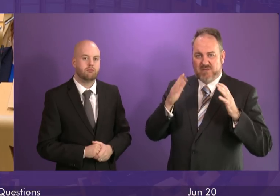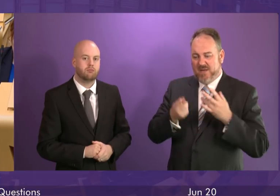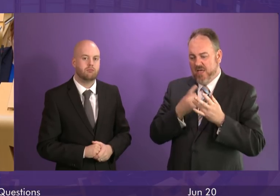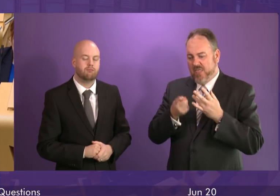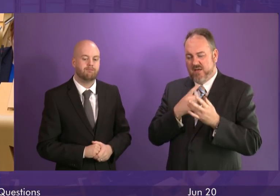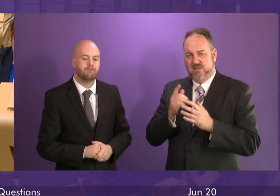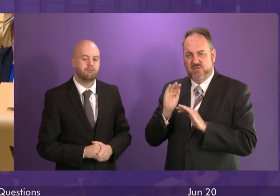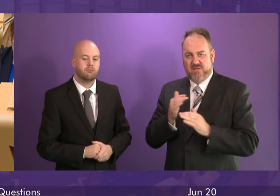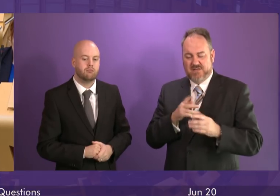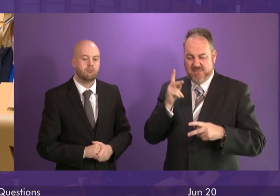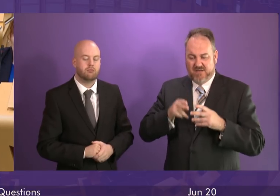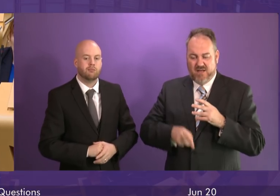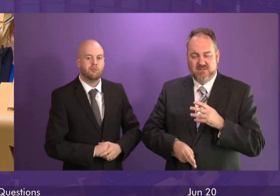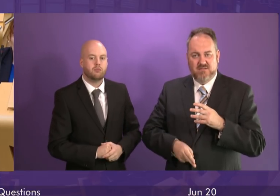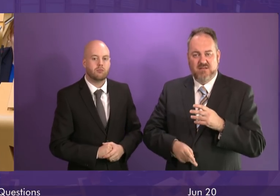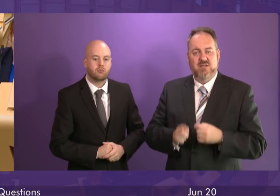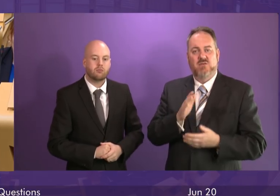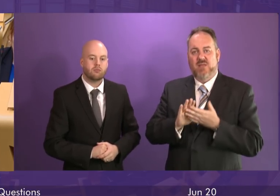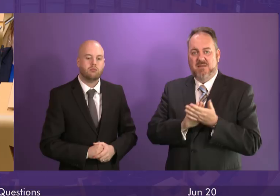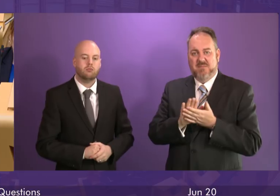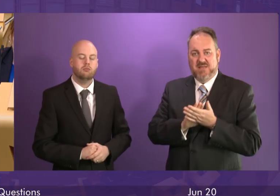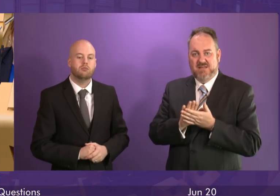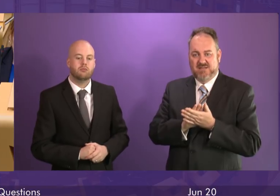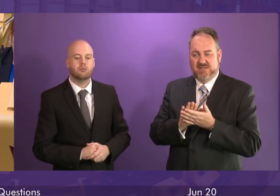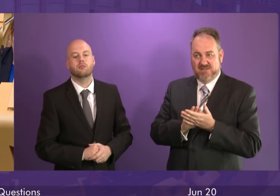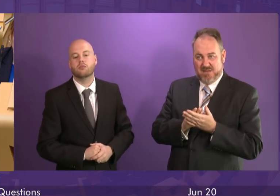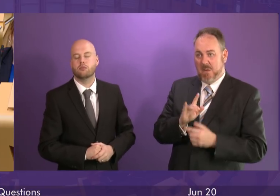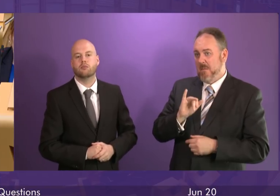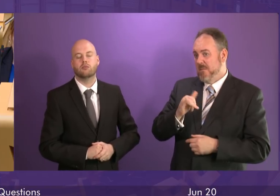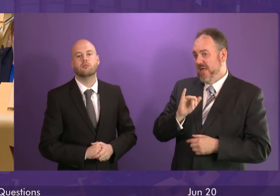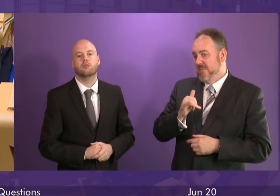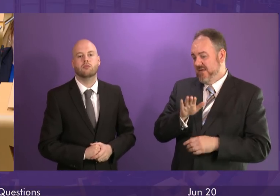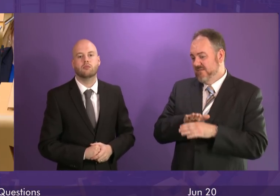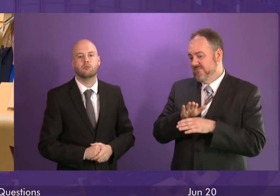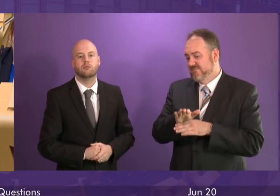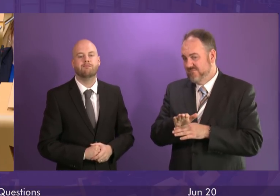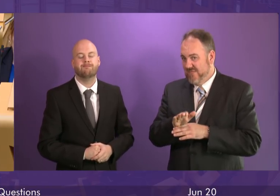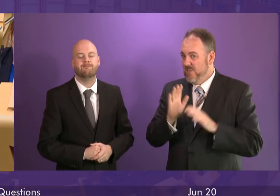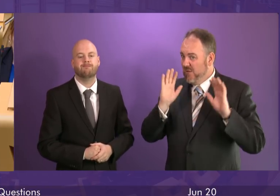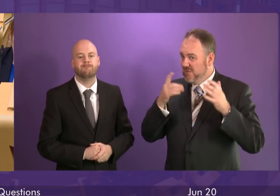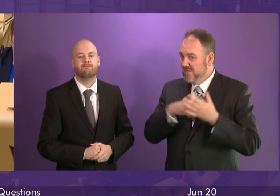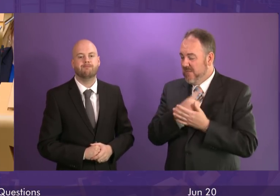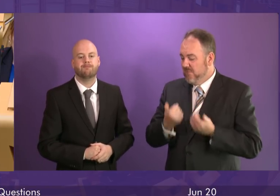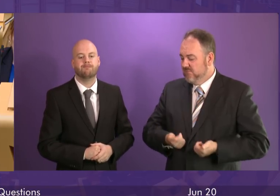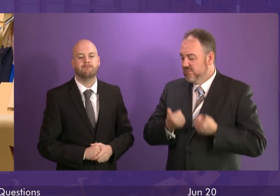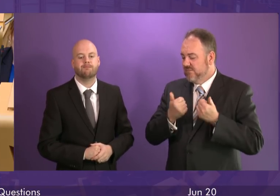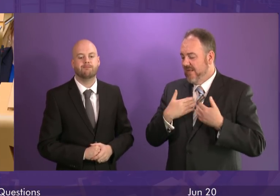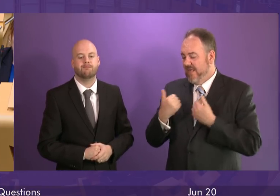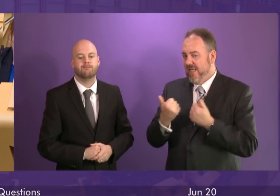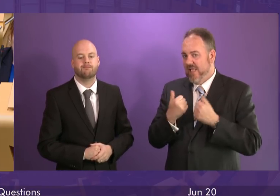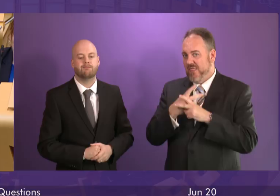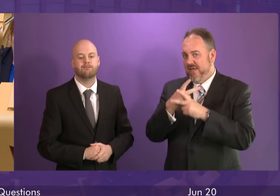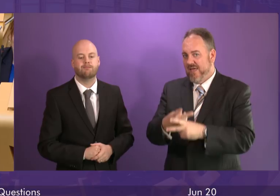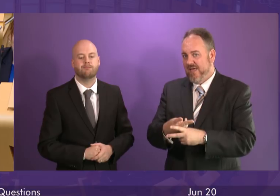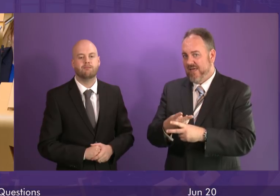possibly being processed from Edinburgh. And I can foresee the possibility of serious concerns for healthcare in the Borders General Hospital